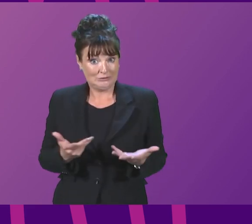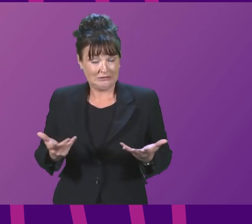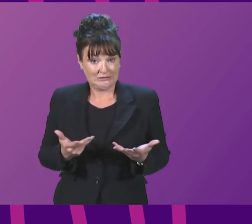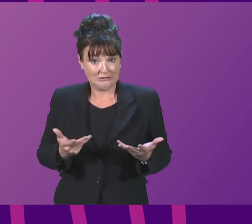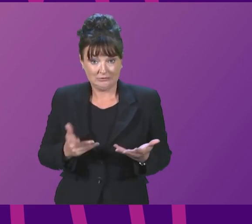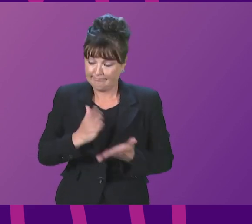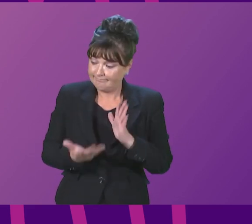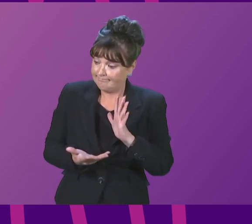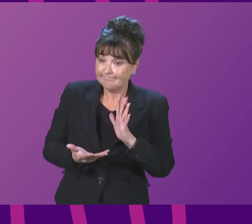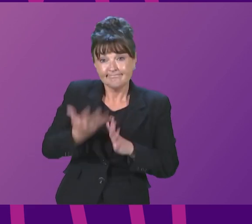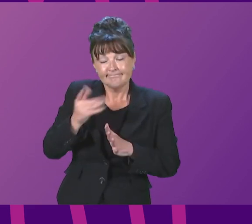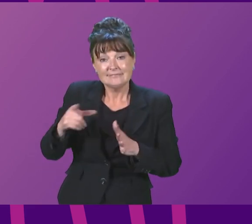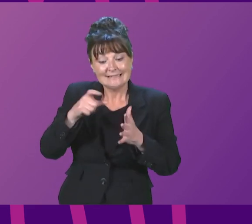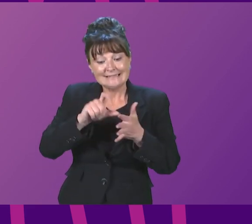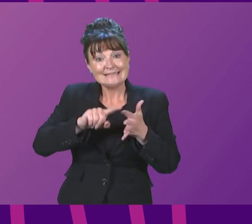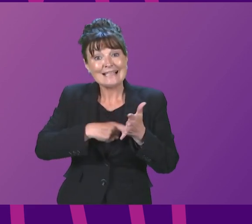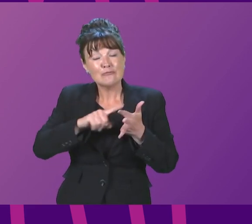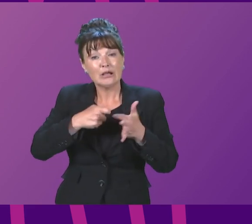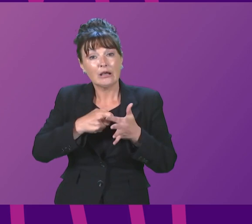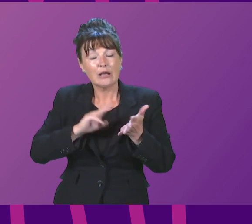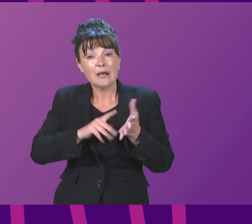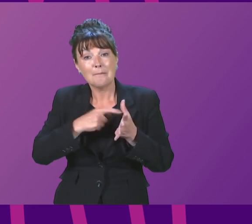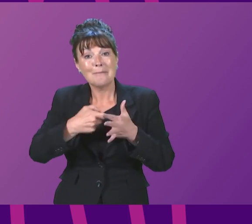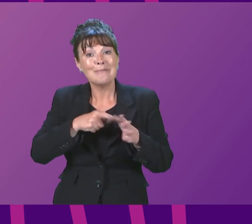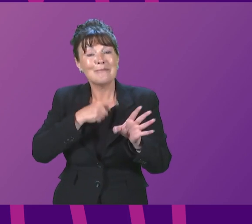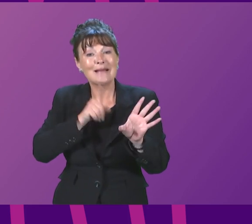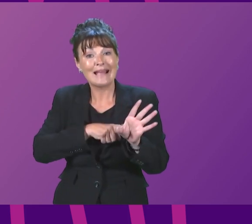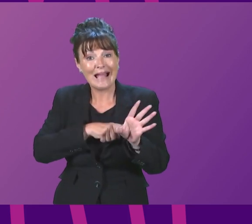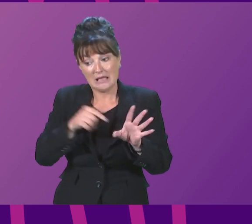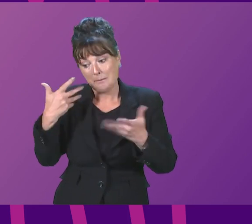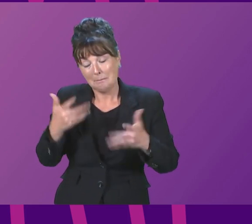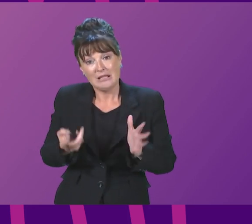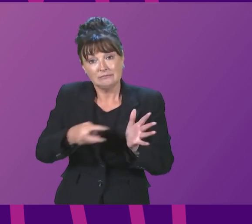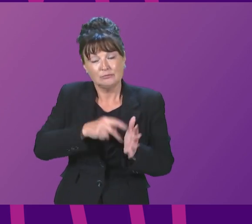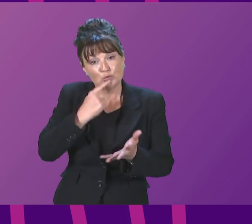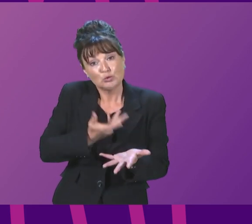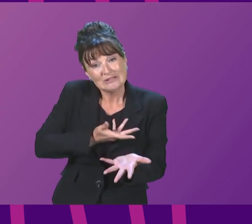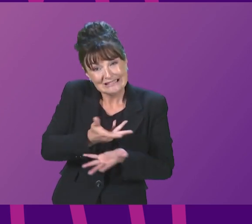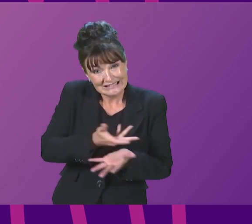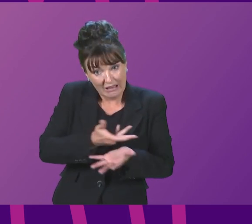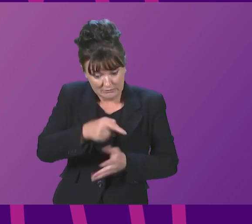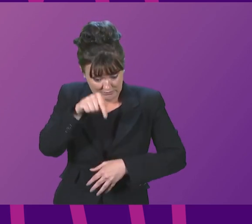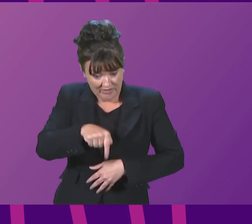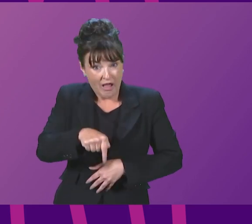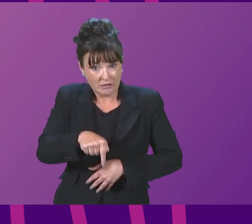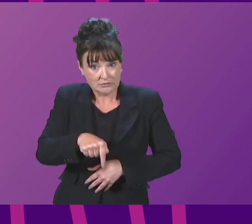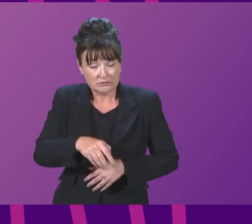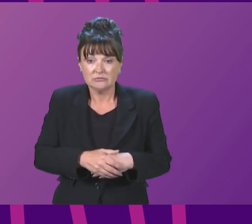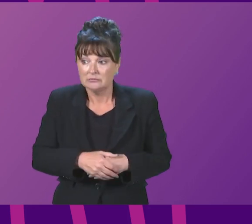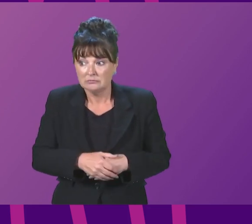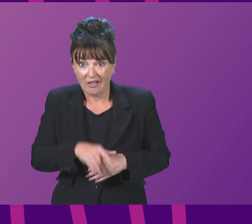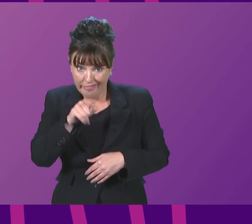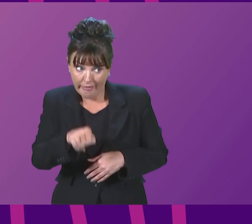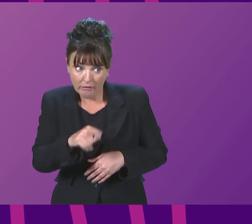disgraced Derek Mackay, appeared before a Scottish Parliament committee to discuss the ferries scandal. A scandal that has hit Scottish public